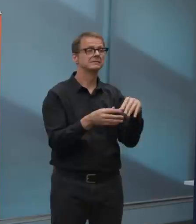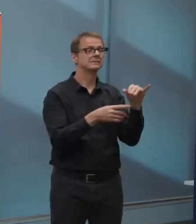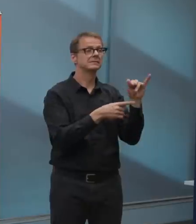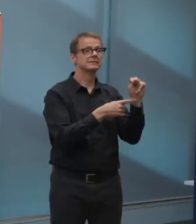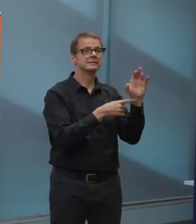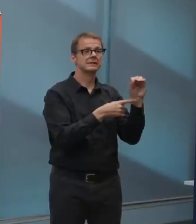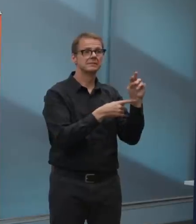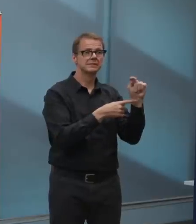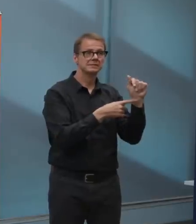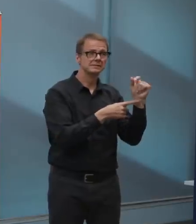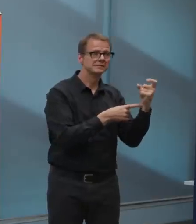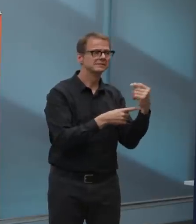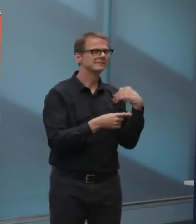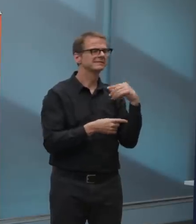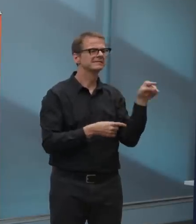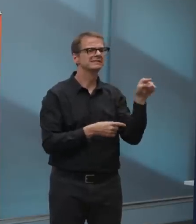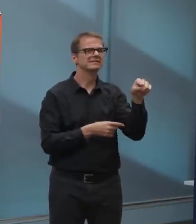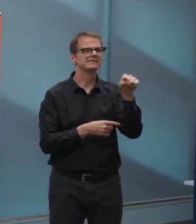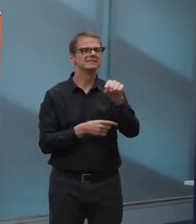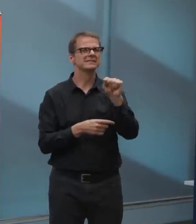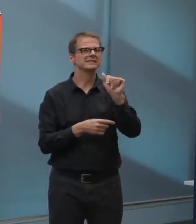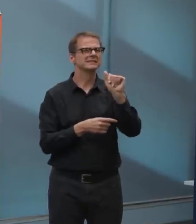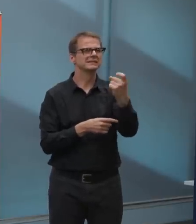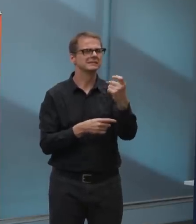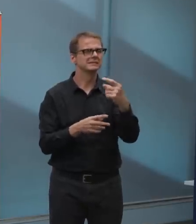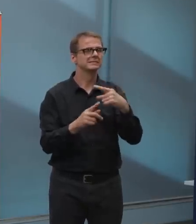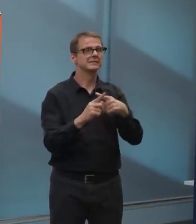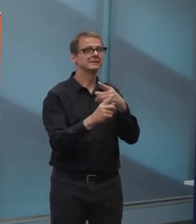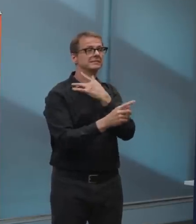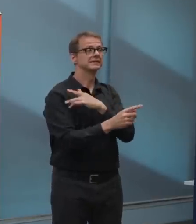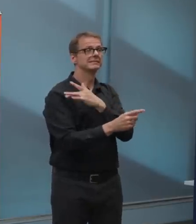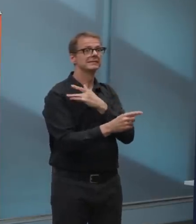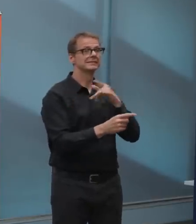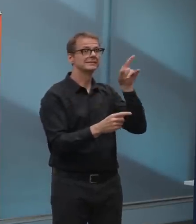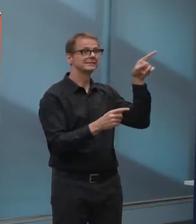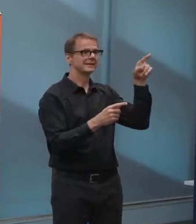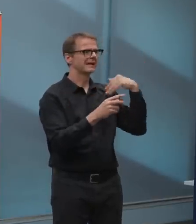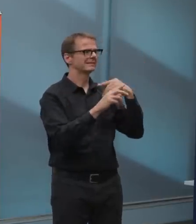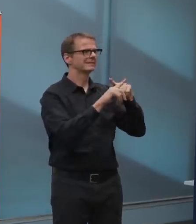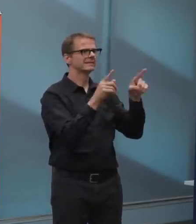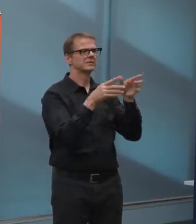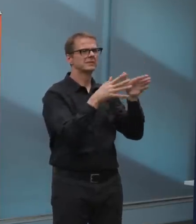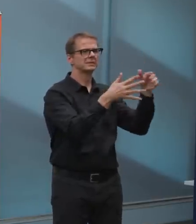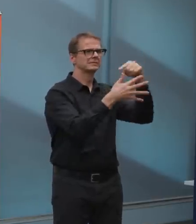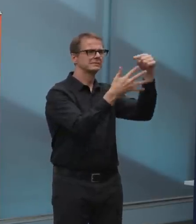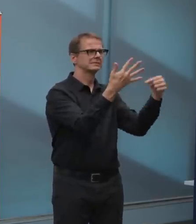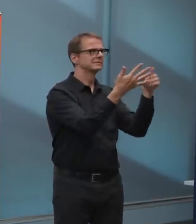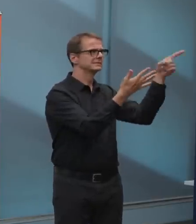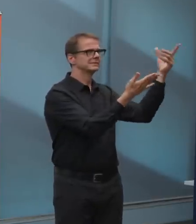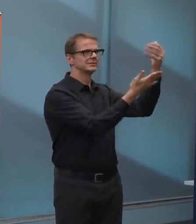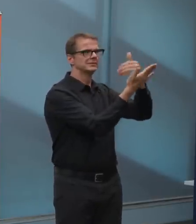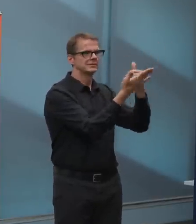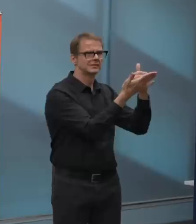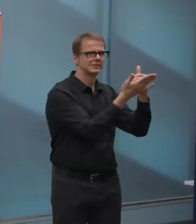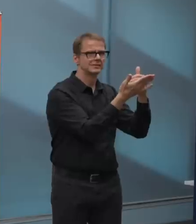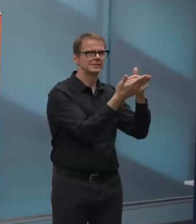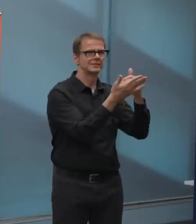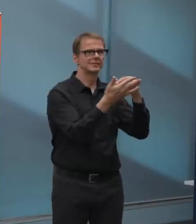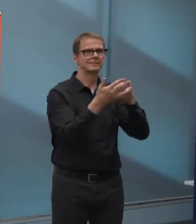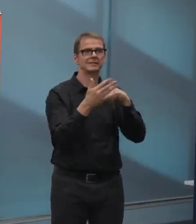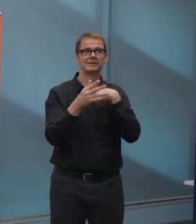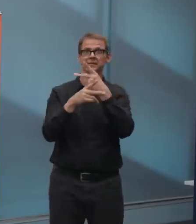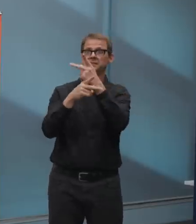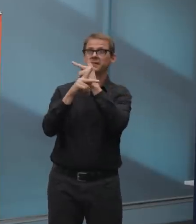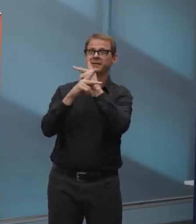-cyclically and use non-structural deficits to do that. Um, the city's revenues don't rise and fall that way.